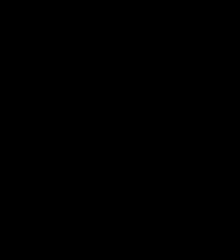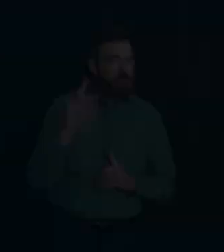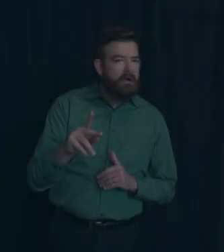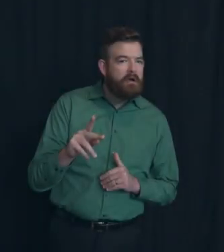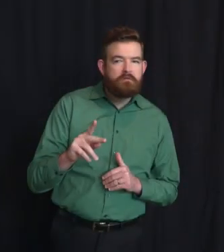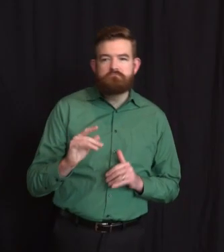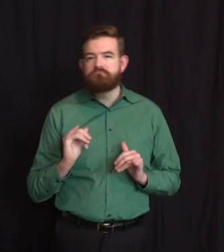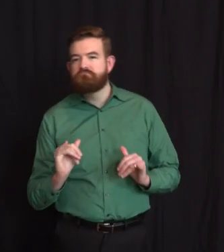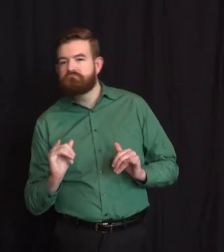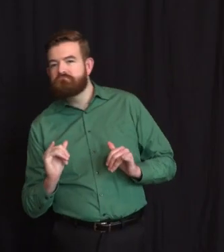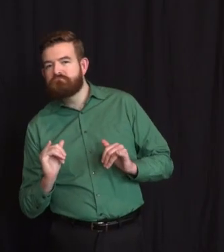Good afternoon.